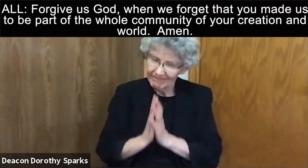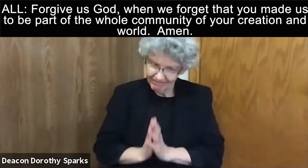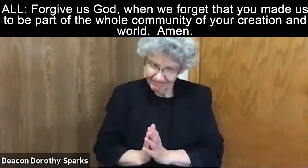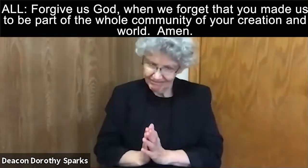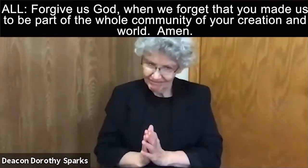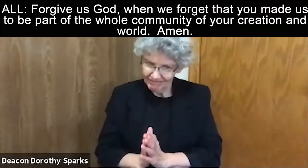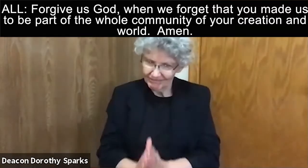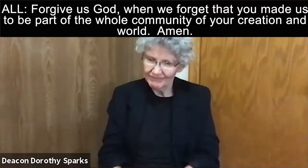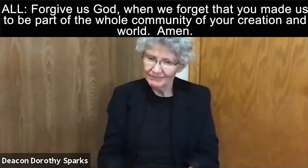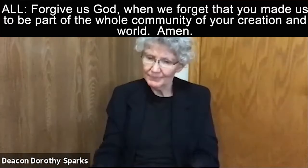Amen.